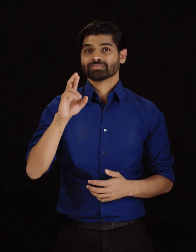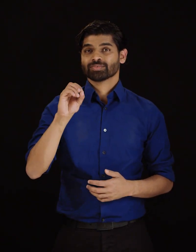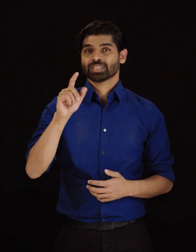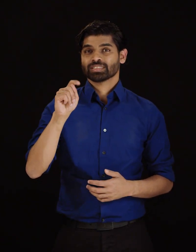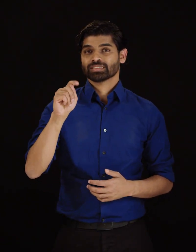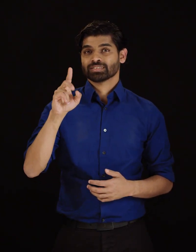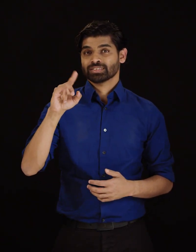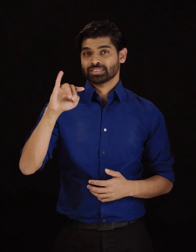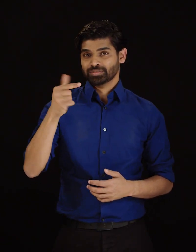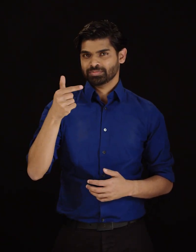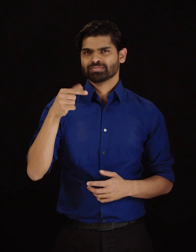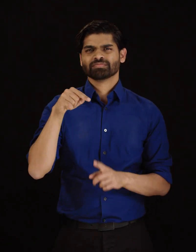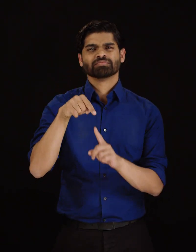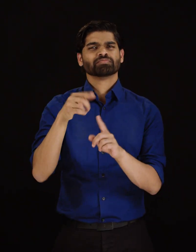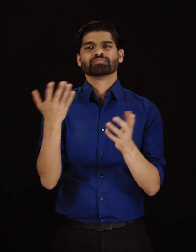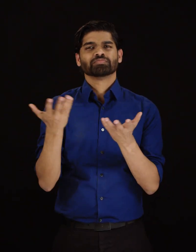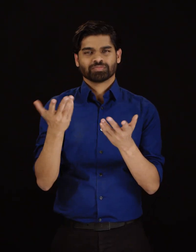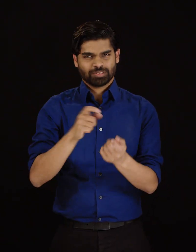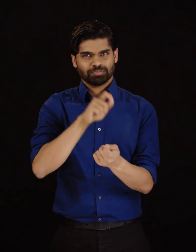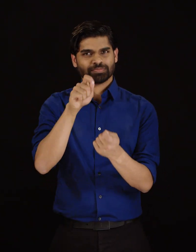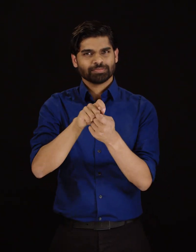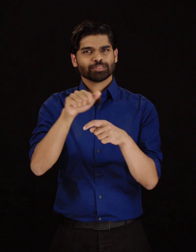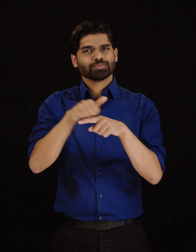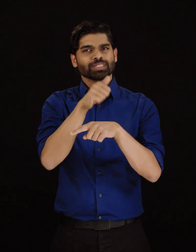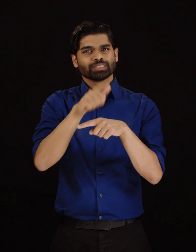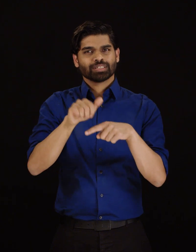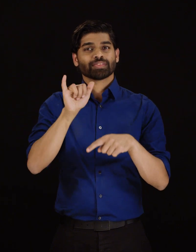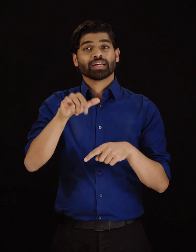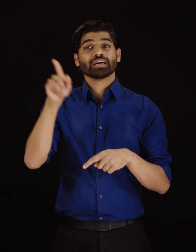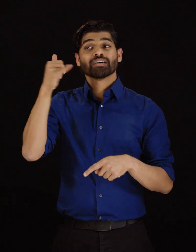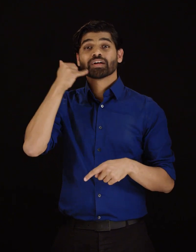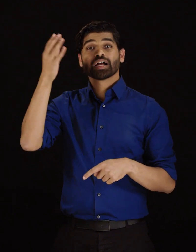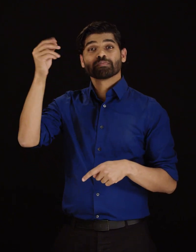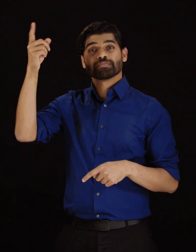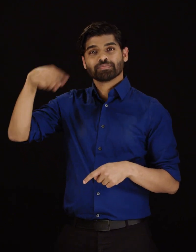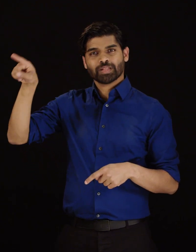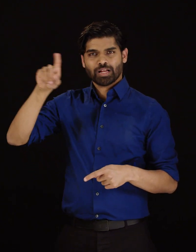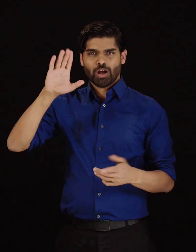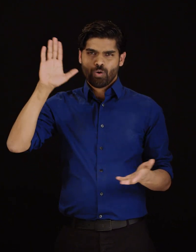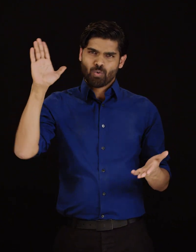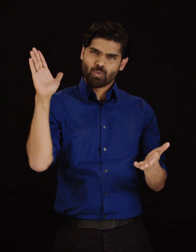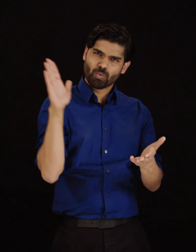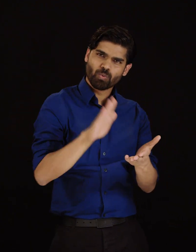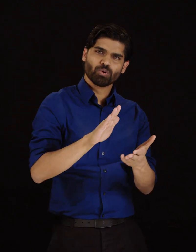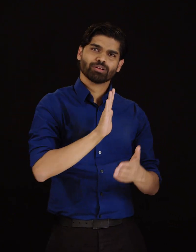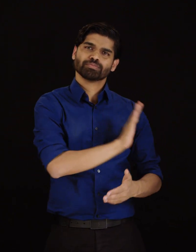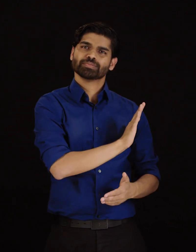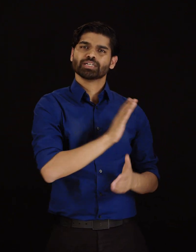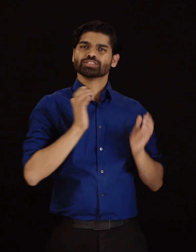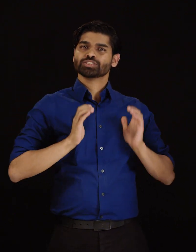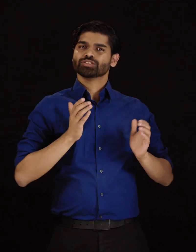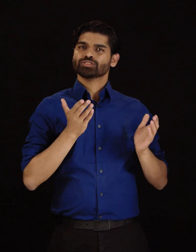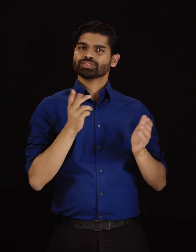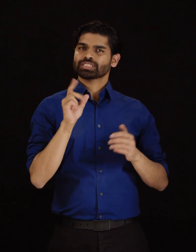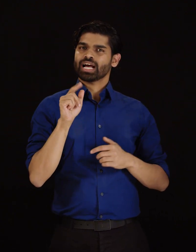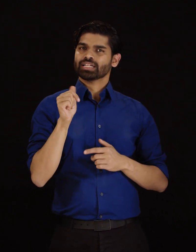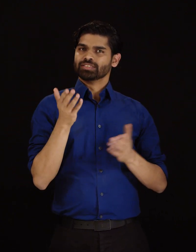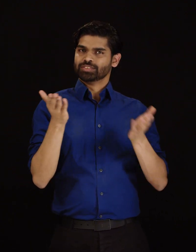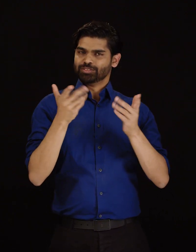The way of via allows us to use Internet. slowing down a customer's data speed once the customer reaches their preset data limit within a billing